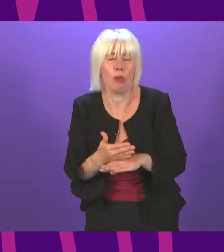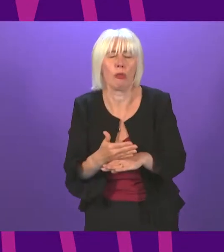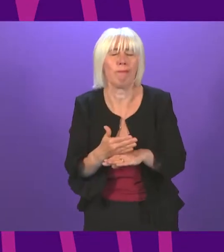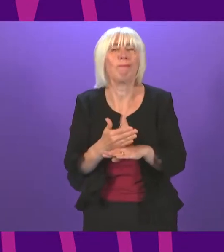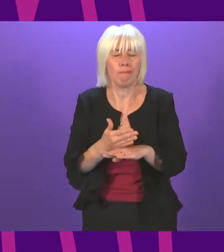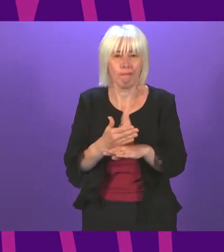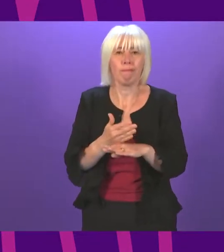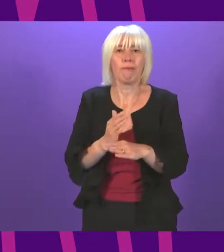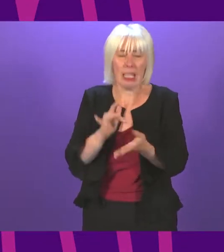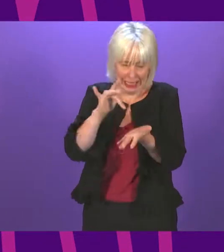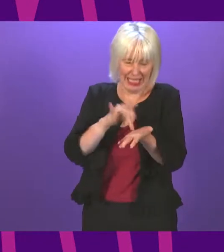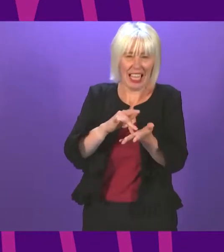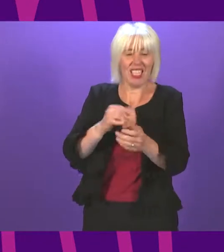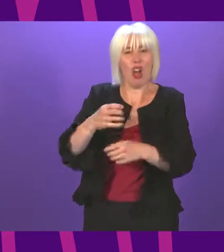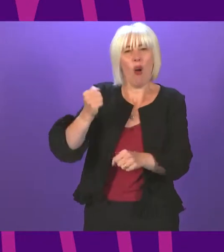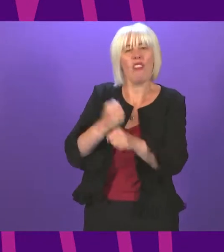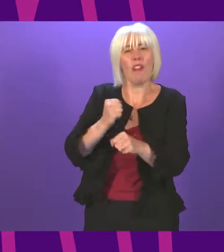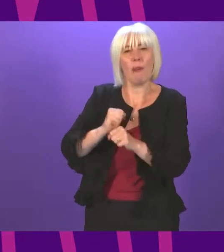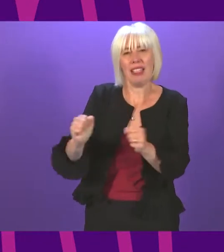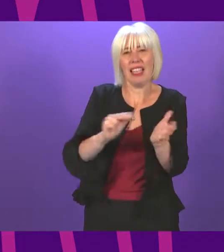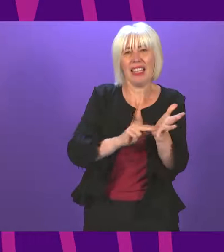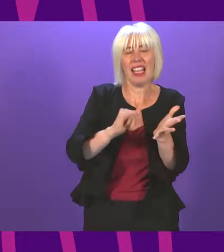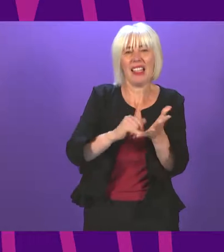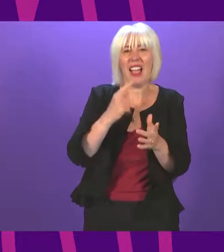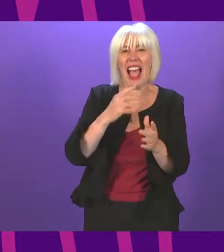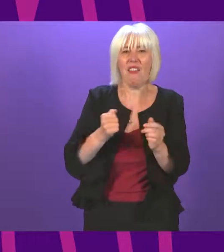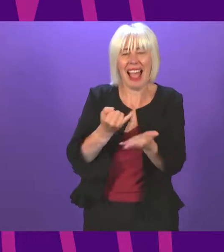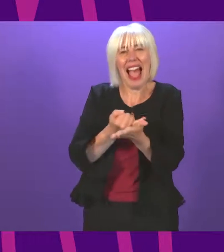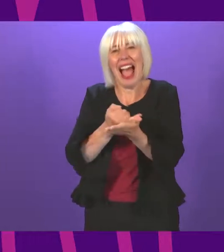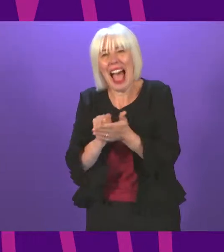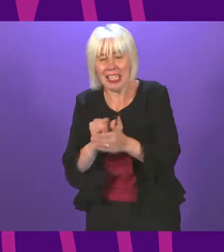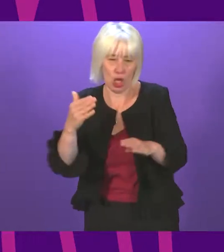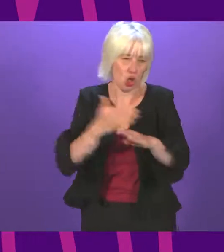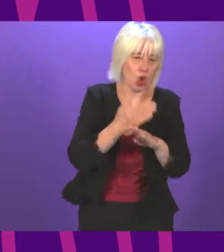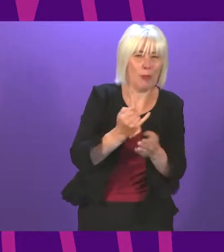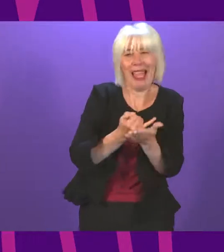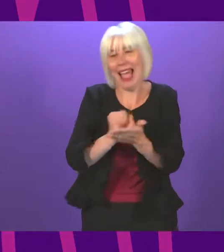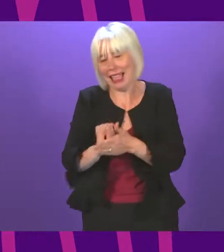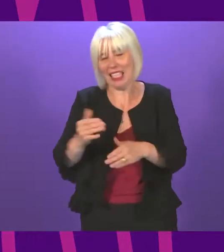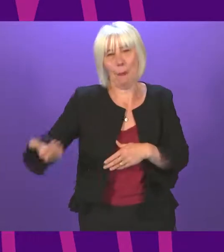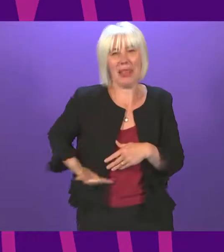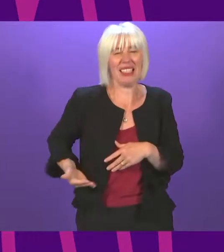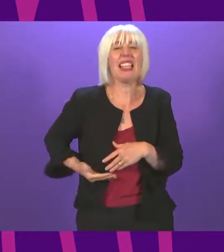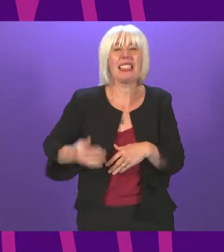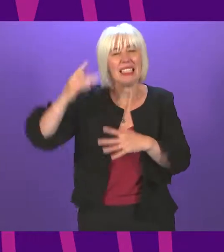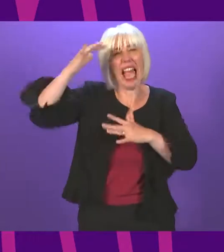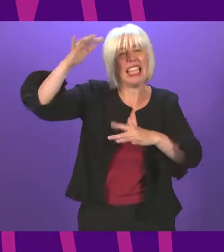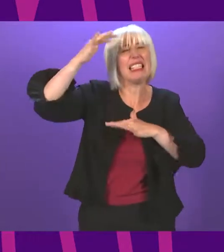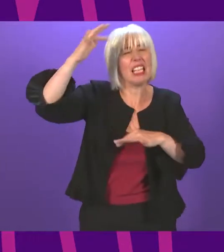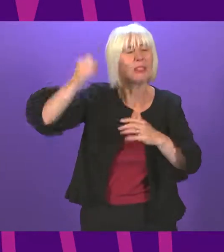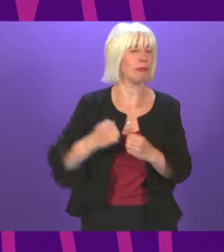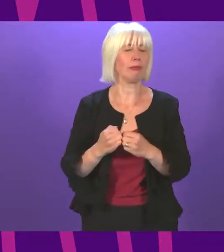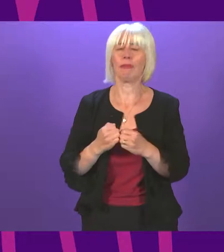government, Nicola Sturgeon has introduced an anti-jobs, anti-business ideology, with people who hold the most